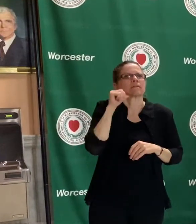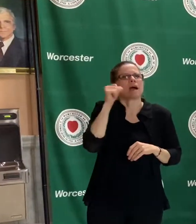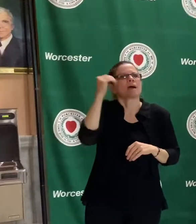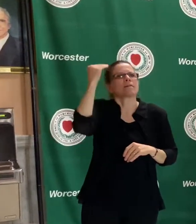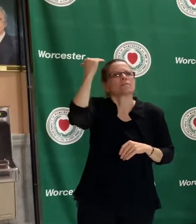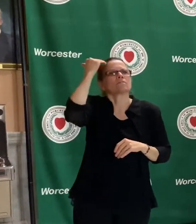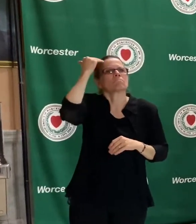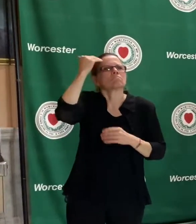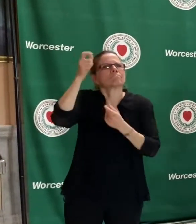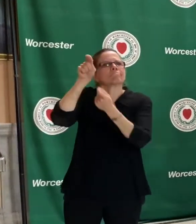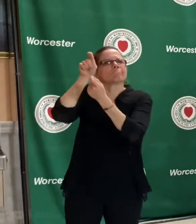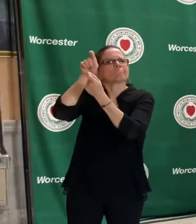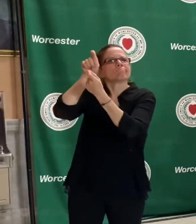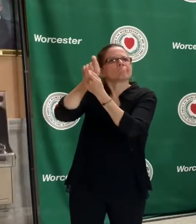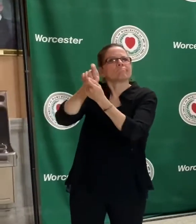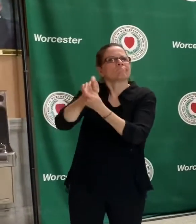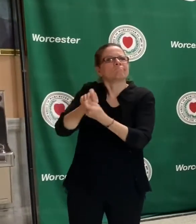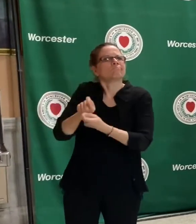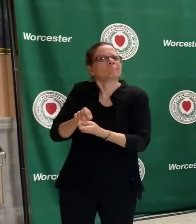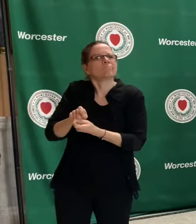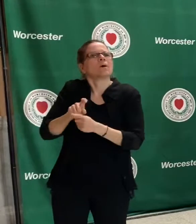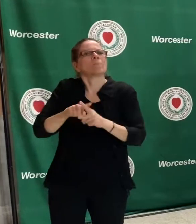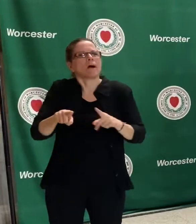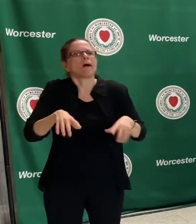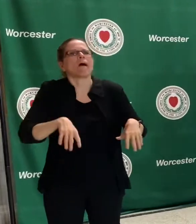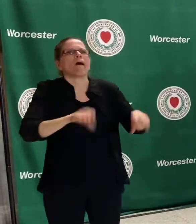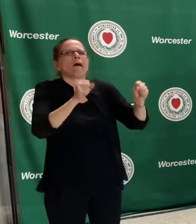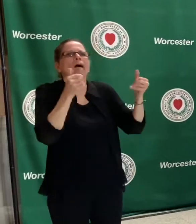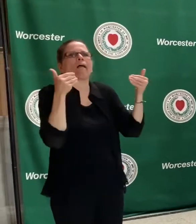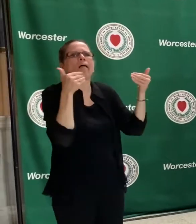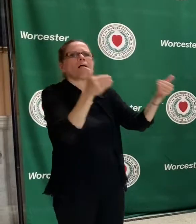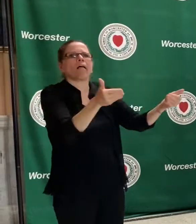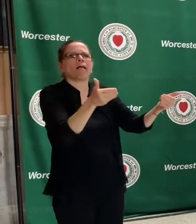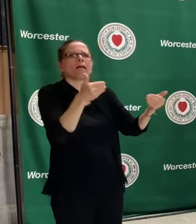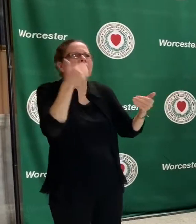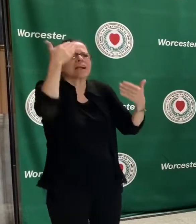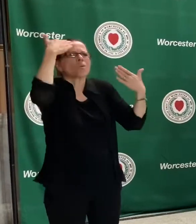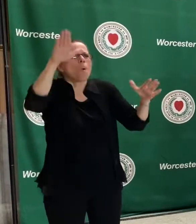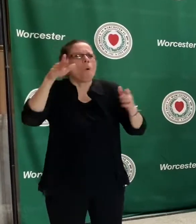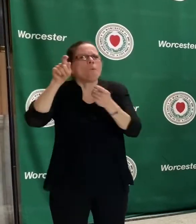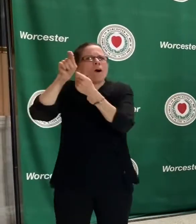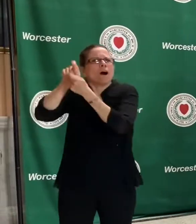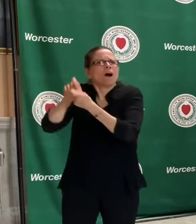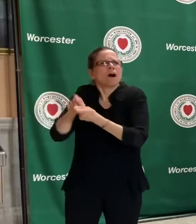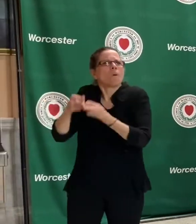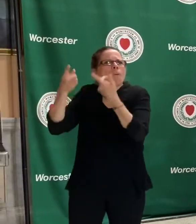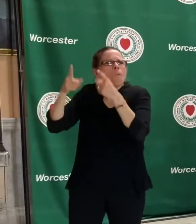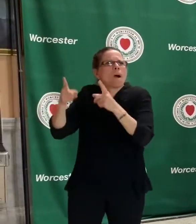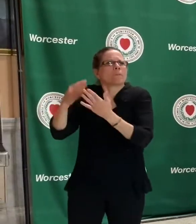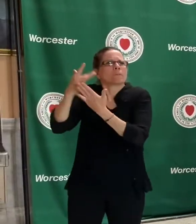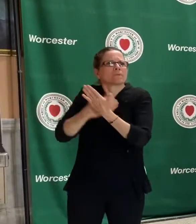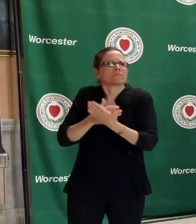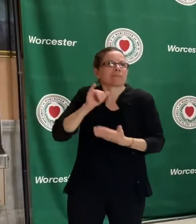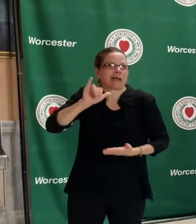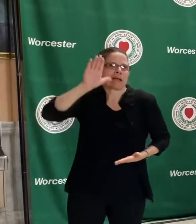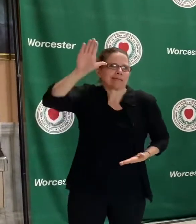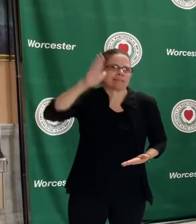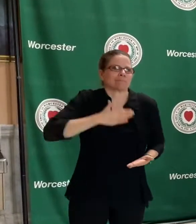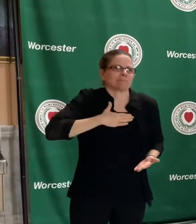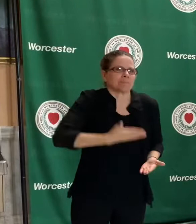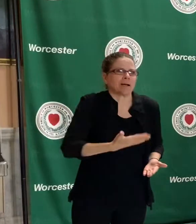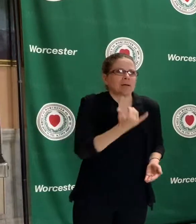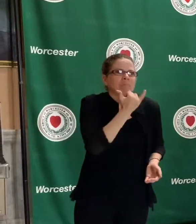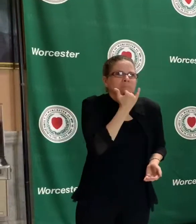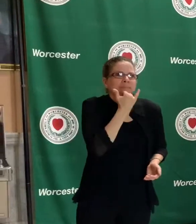based on not knowing all the details, which I think is a mistake. I've had a chance to go to the police